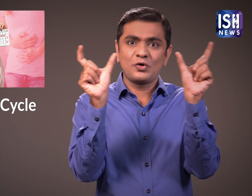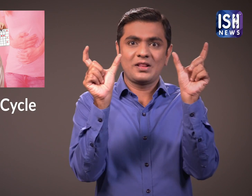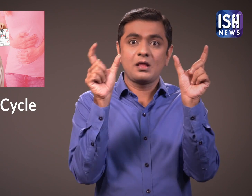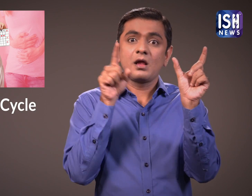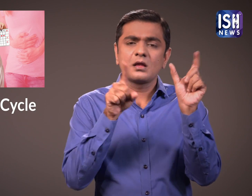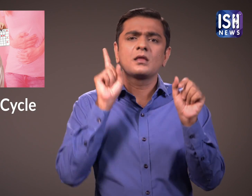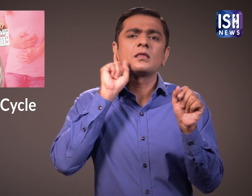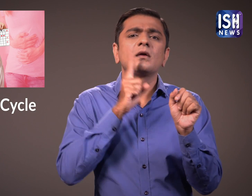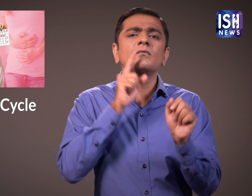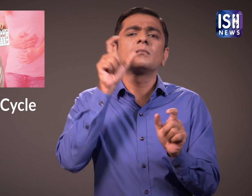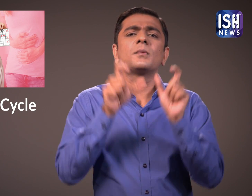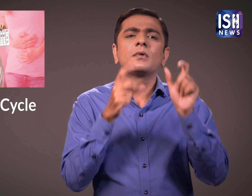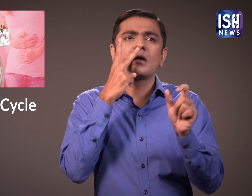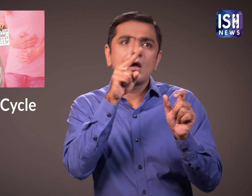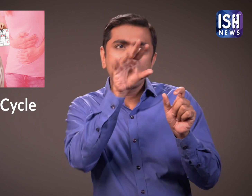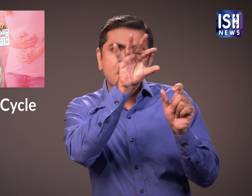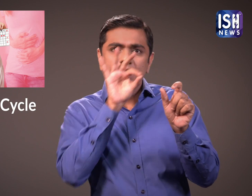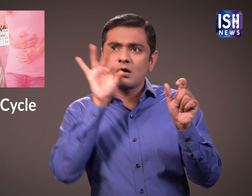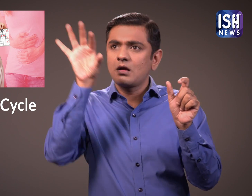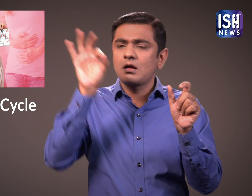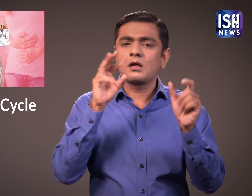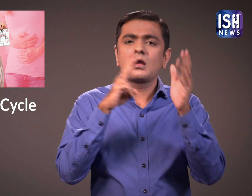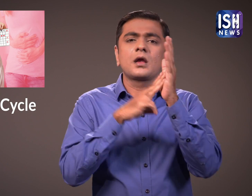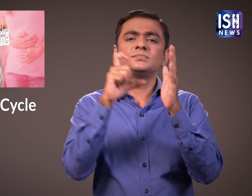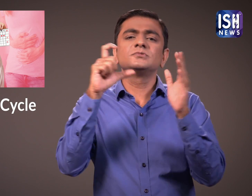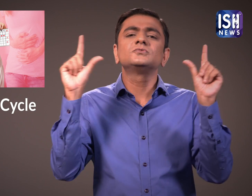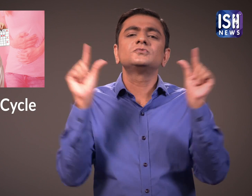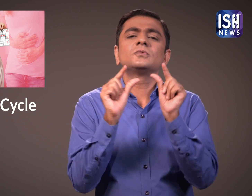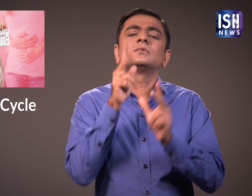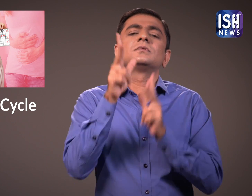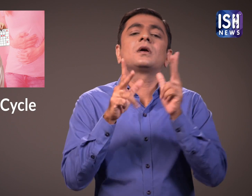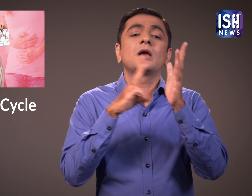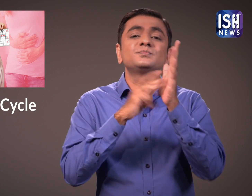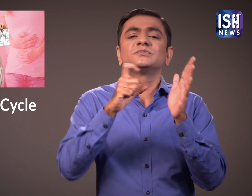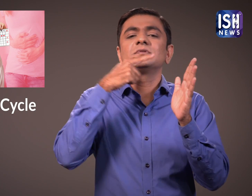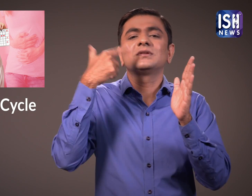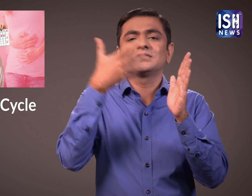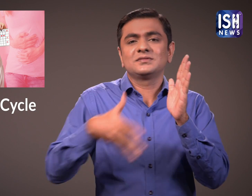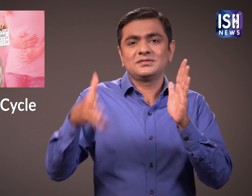for periods is MC. It is derived from the word MENSTRUAL CYCLE.